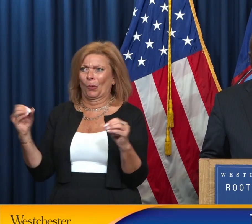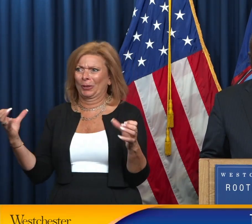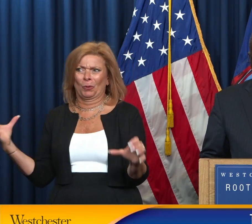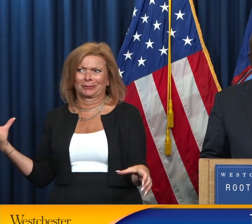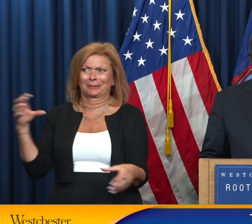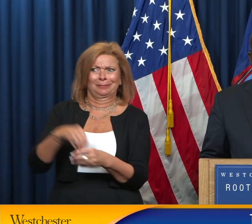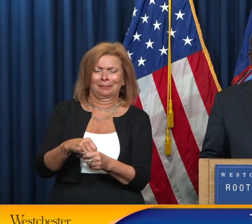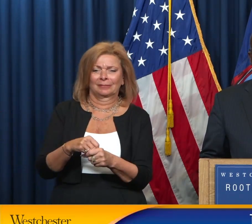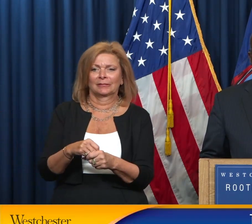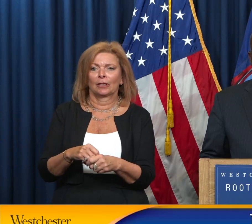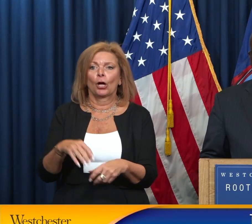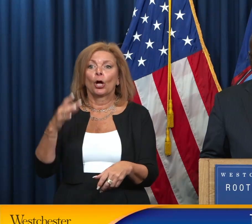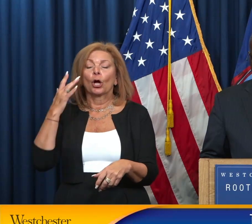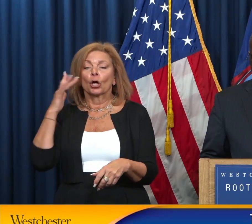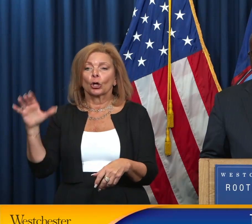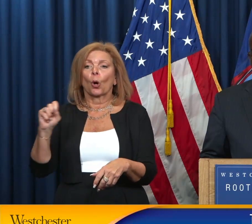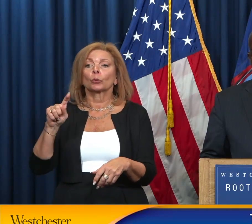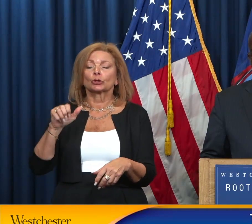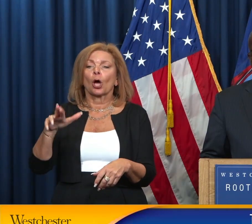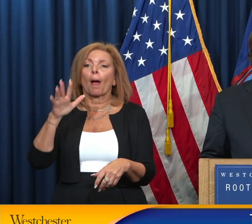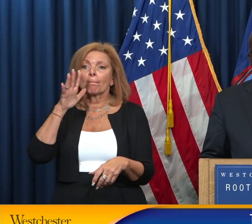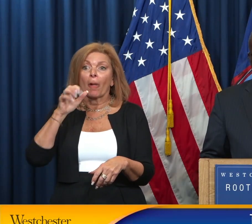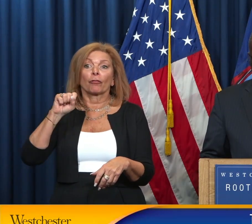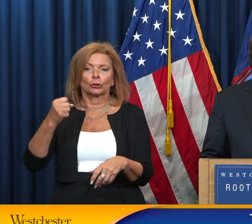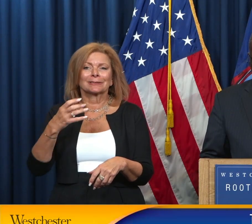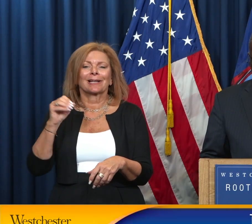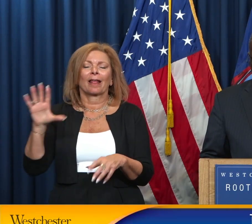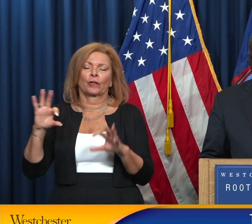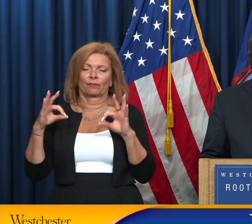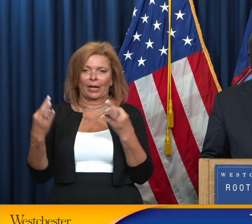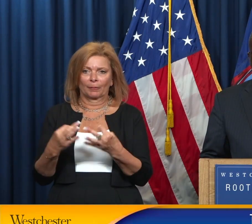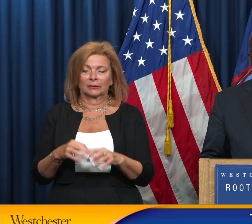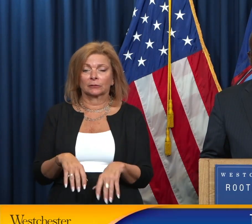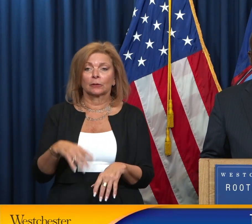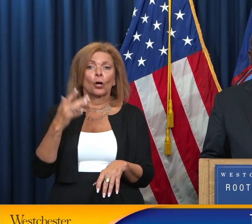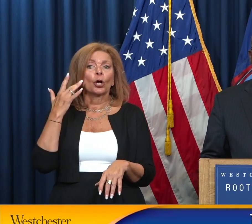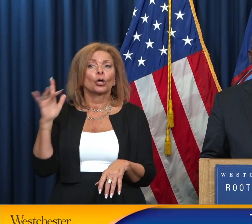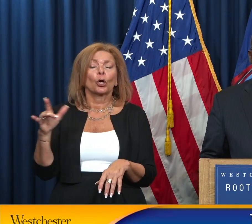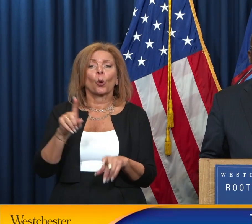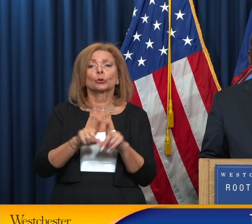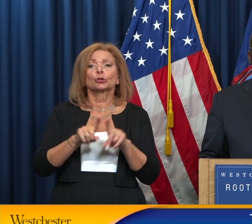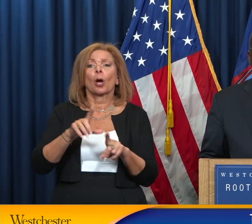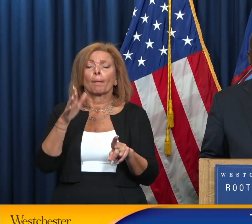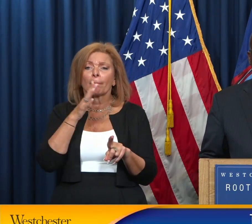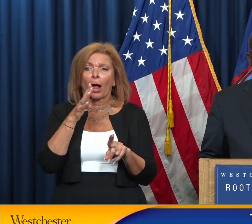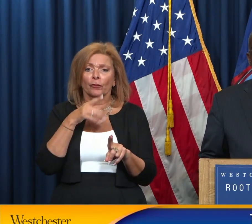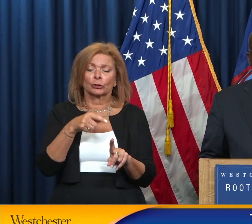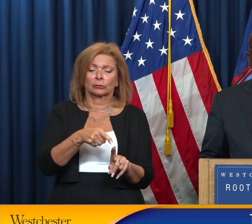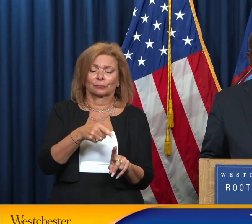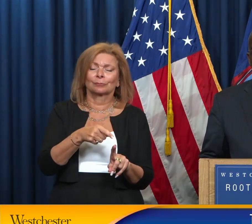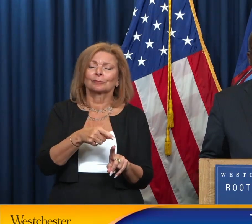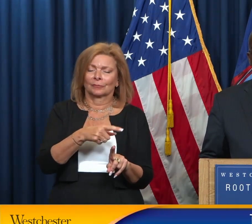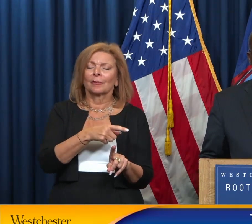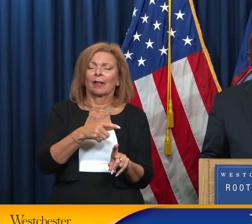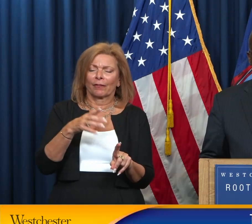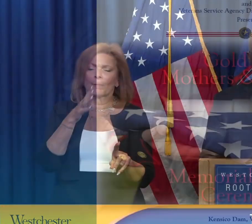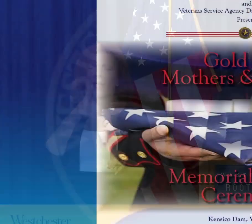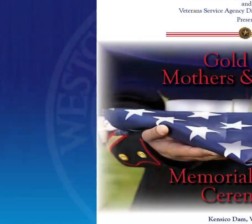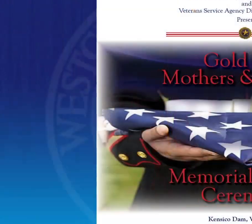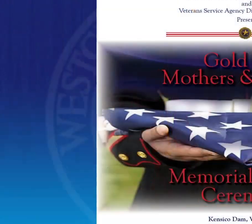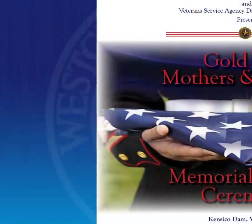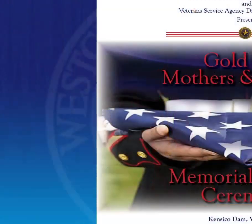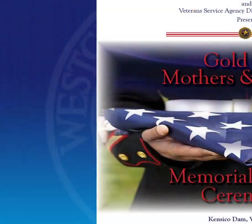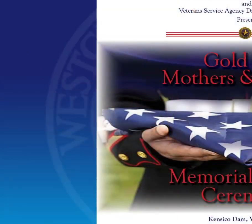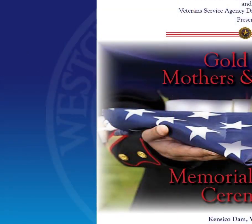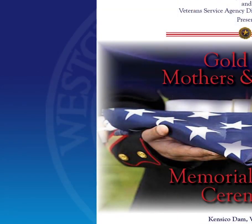of. The Gold Star Mothers and their families, Gold Star Mothers are mothers that have lost children